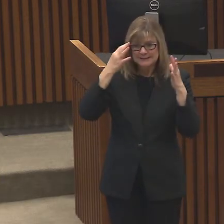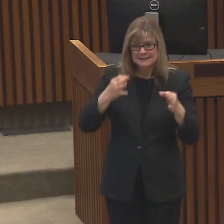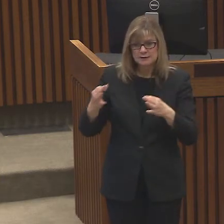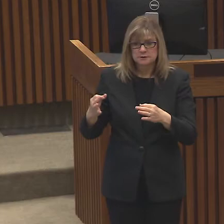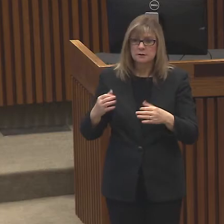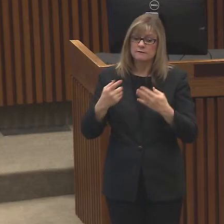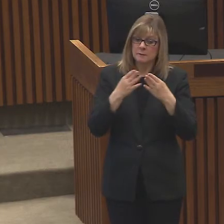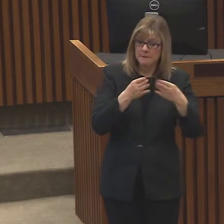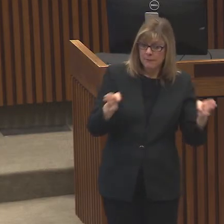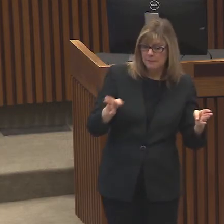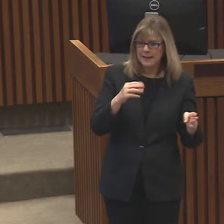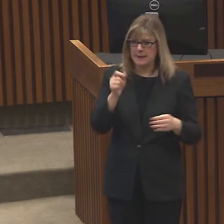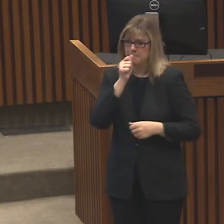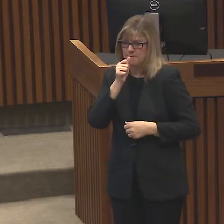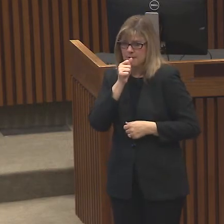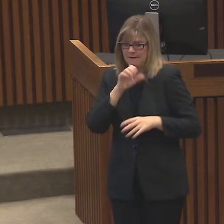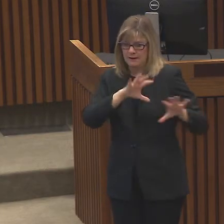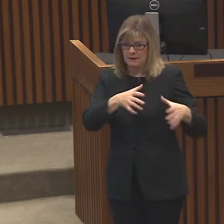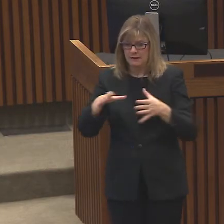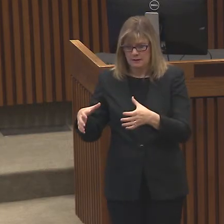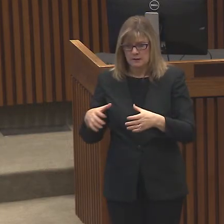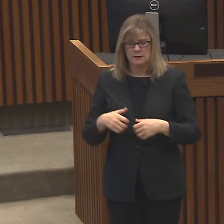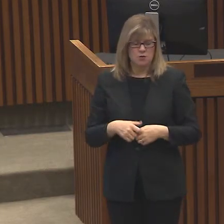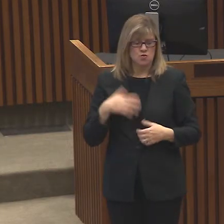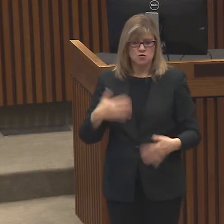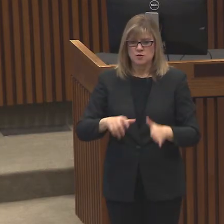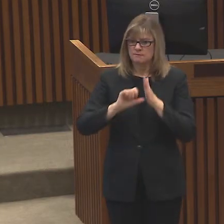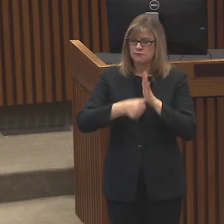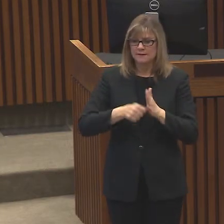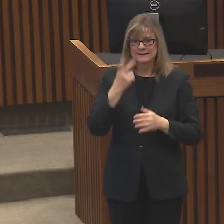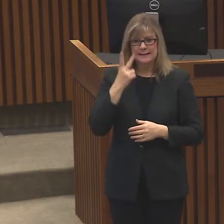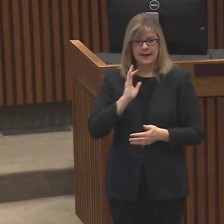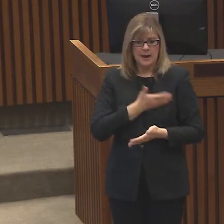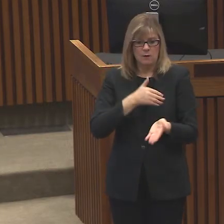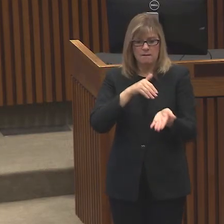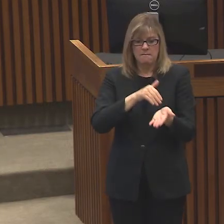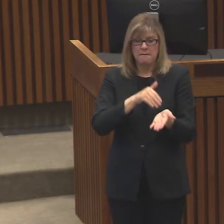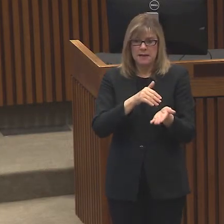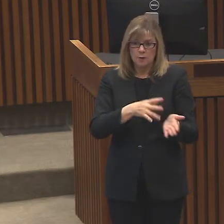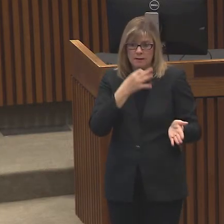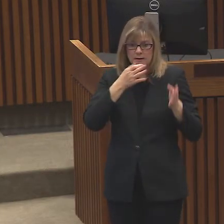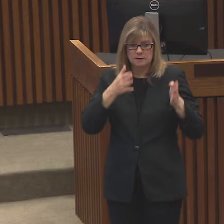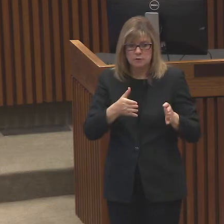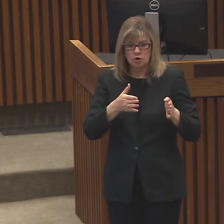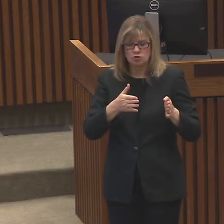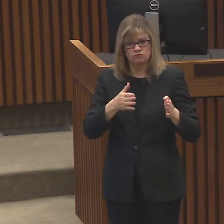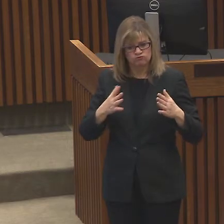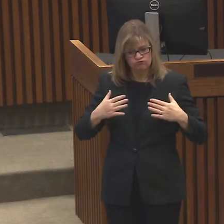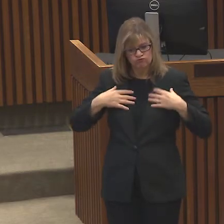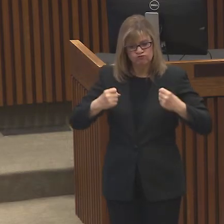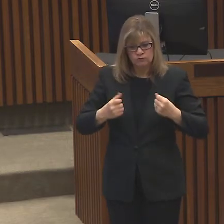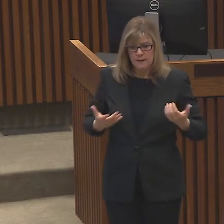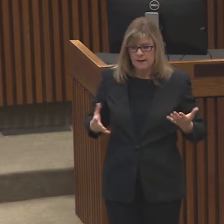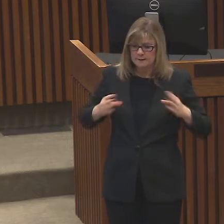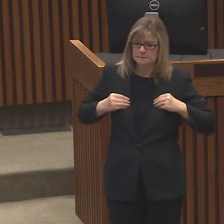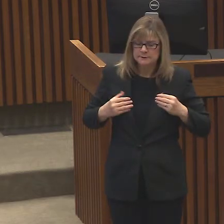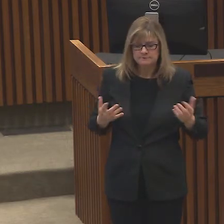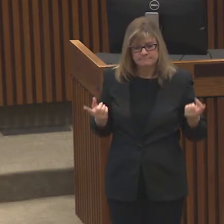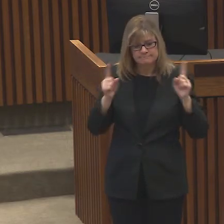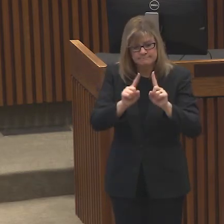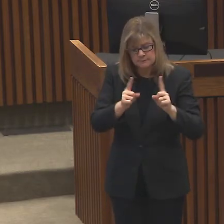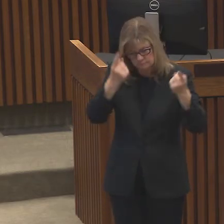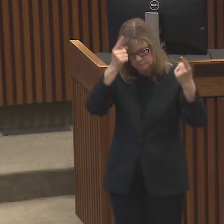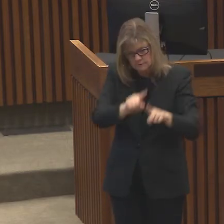sector. It's been so impressive how we've seen our medical experts step up and work together. Now today's